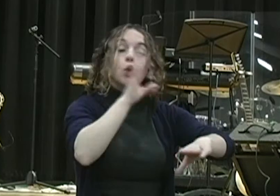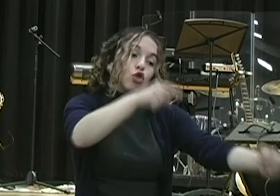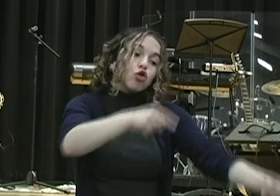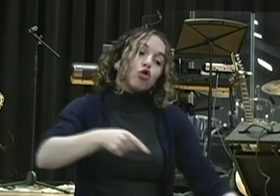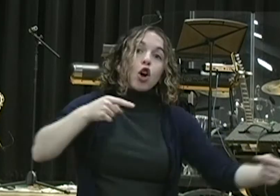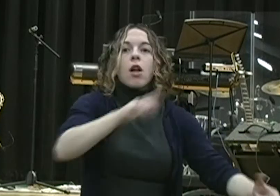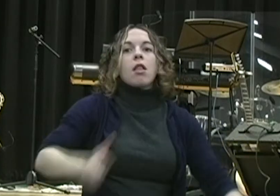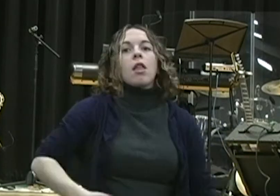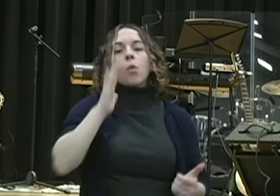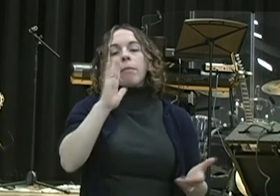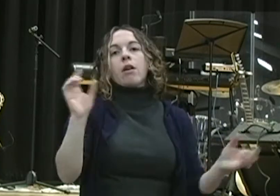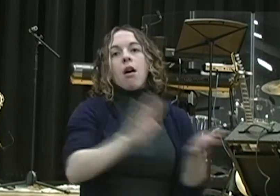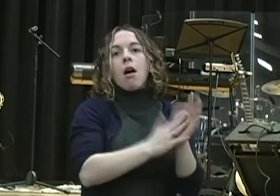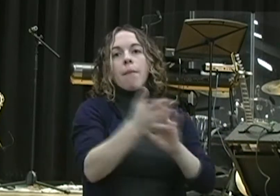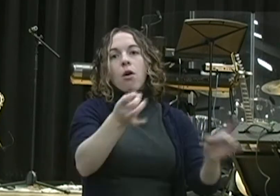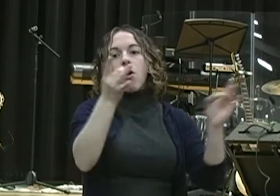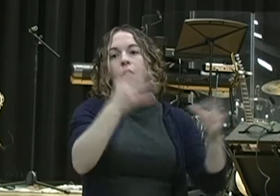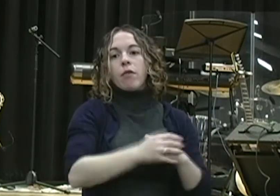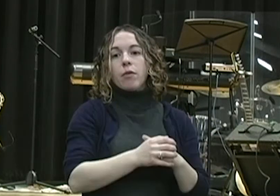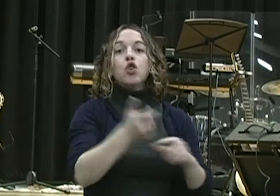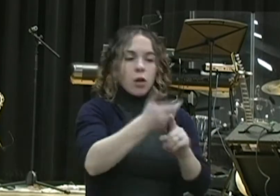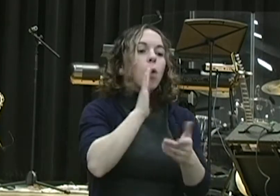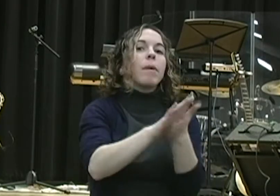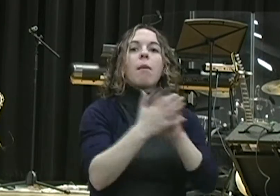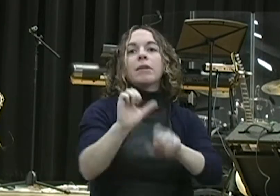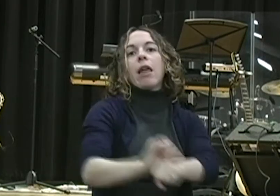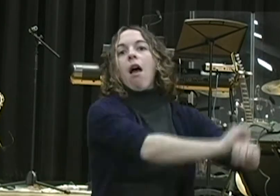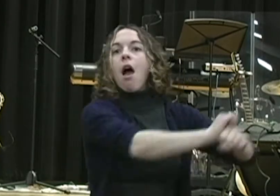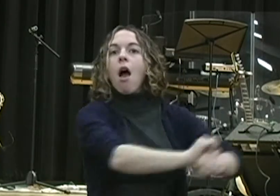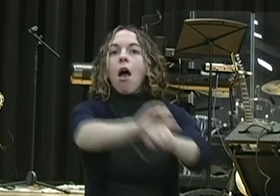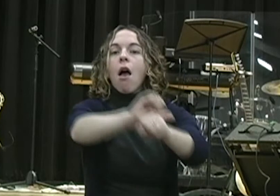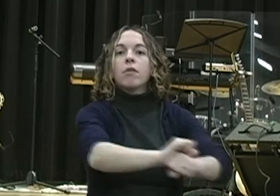will serve the king of Babylon. And say it with me, 70 years.